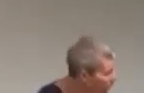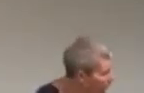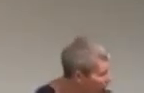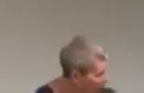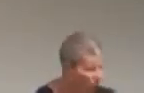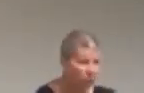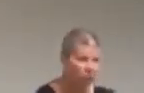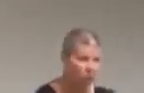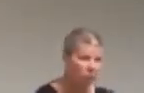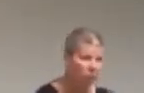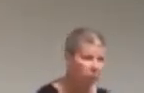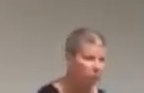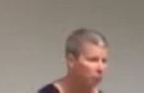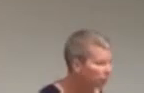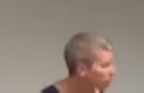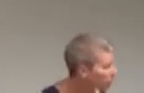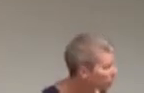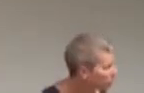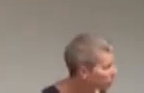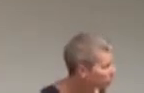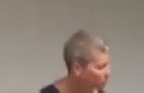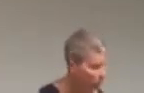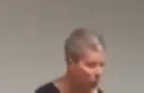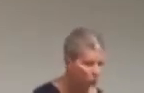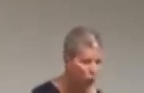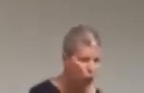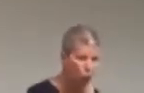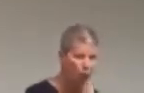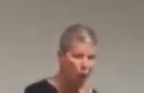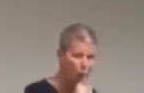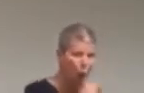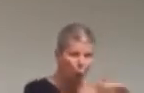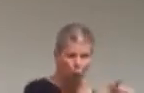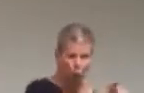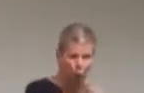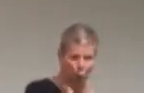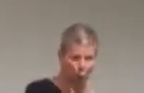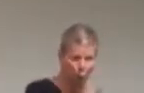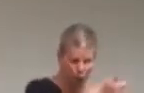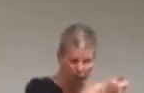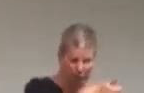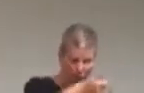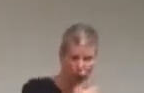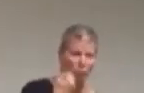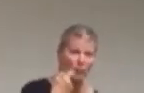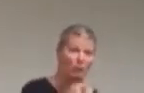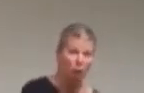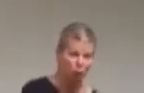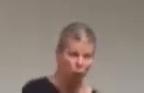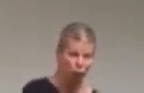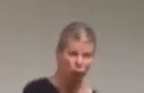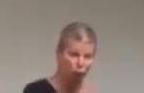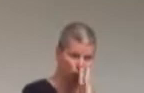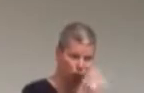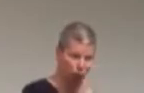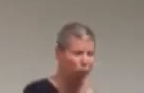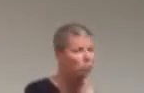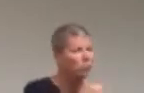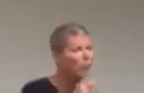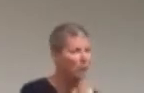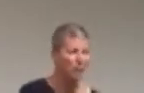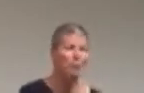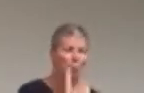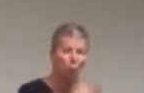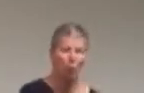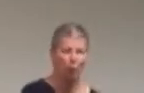Well, I was just saying, it depends on who you are, what your interests are. Because if you're interested in it, other people are going to be